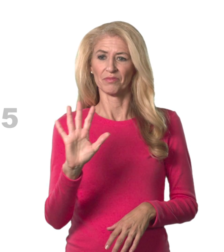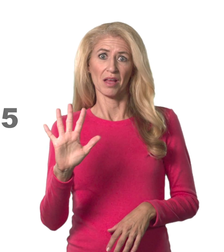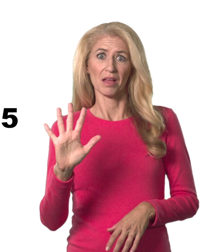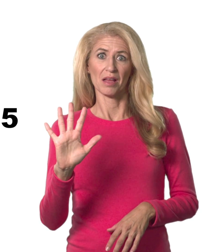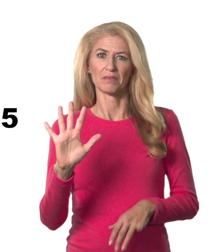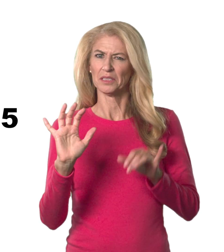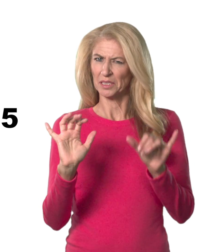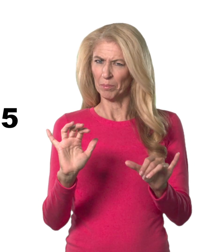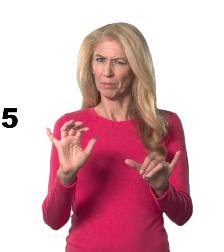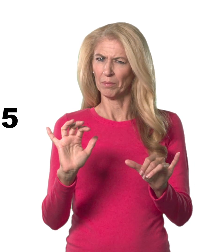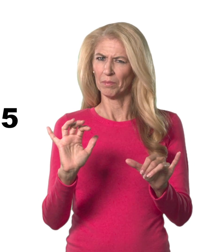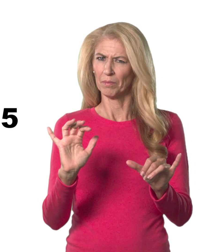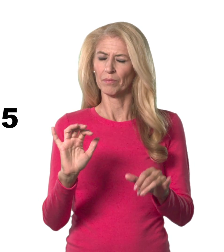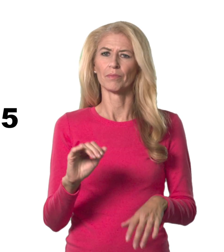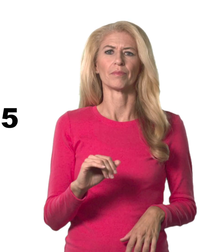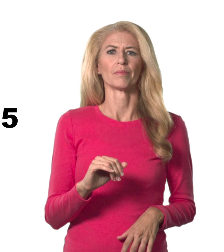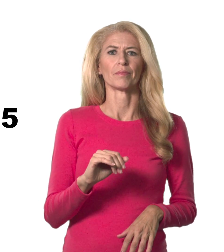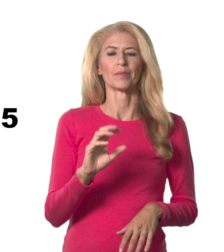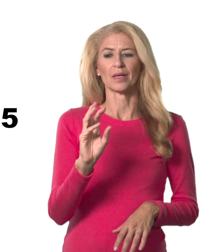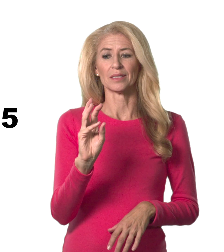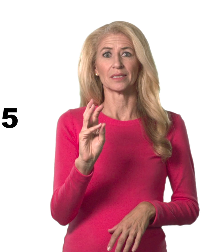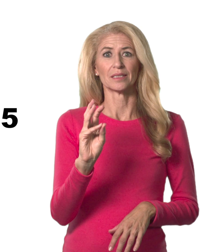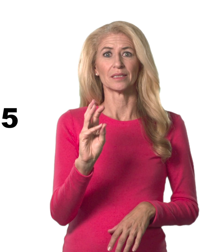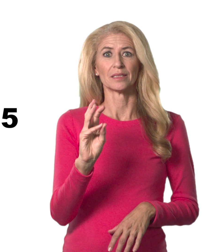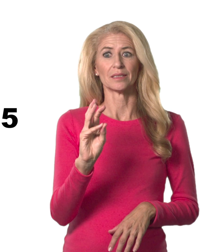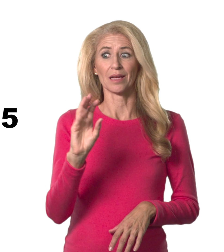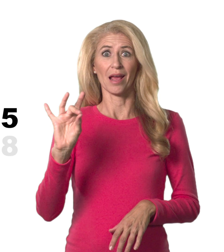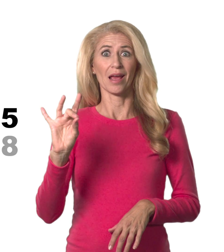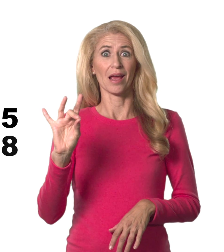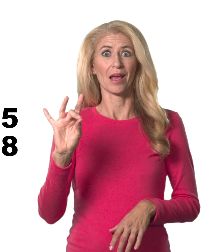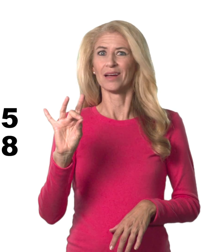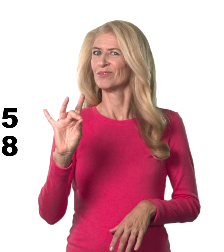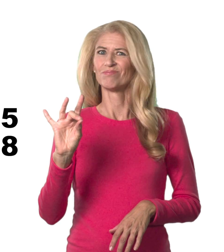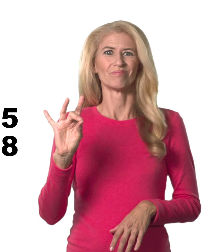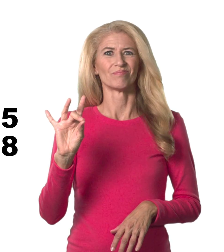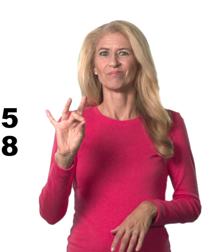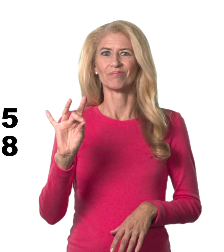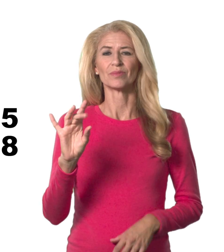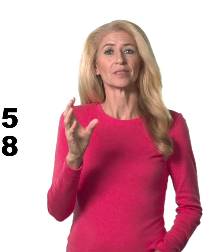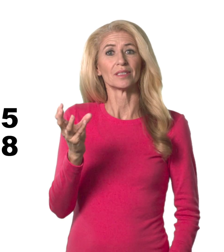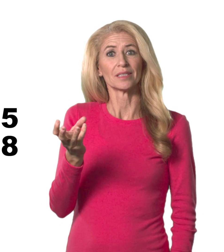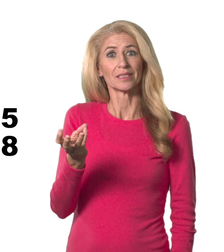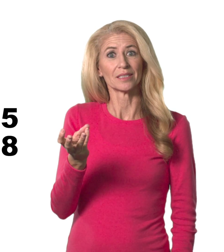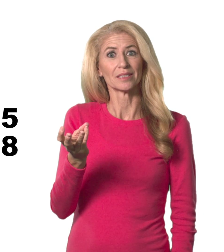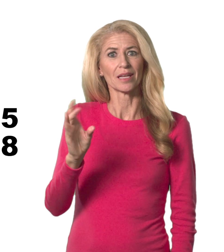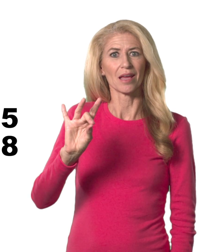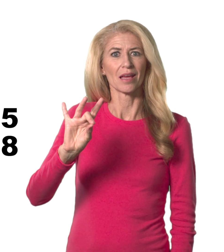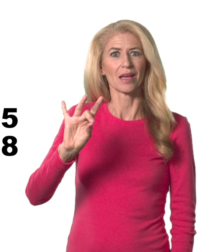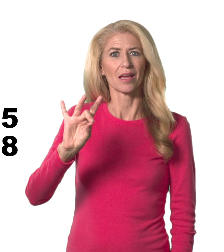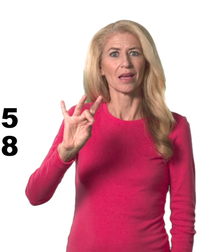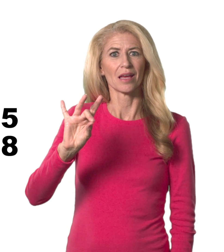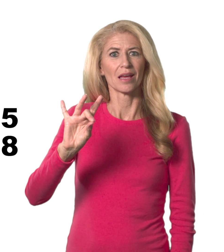65 is signed normally, while 68 actually has the slight motion.